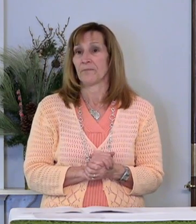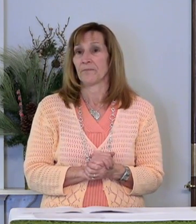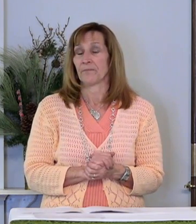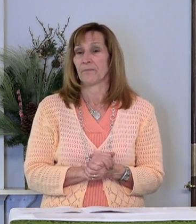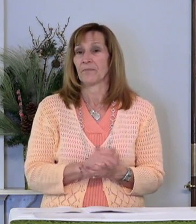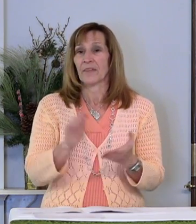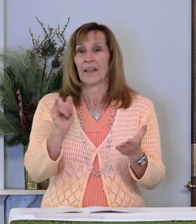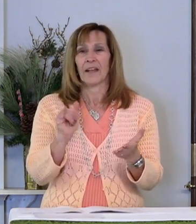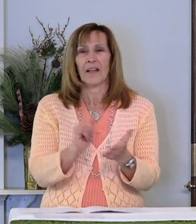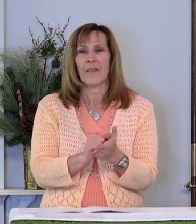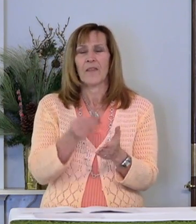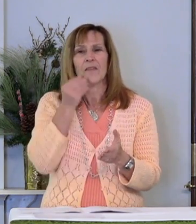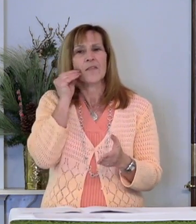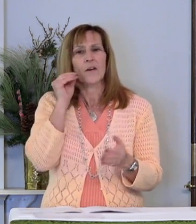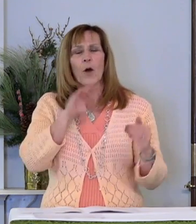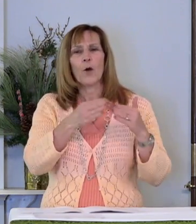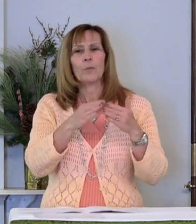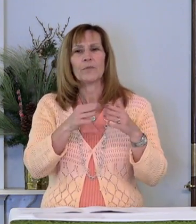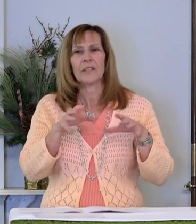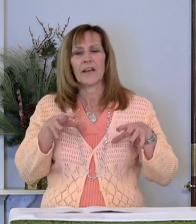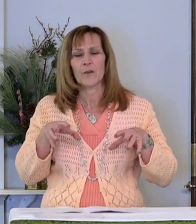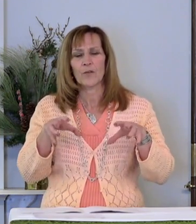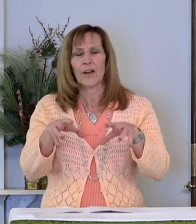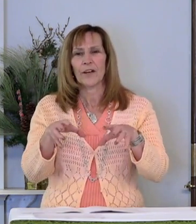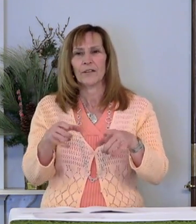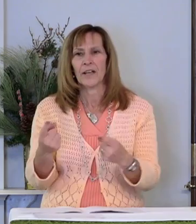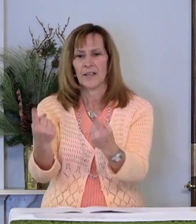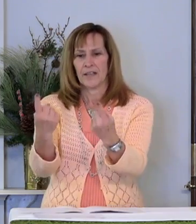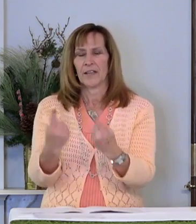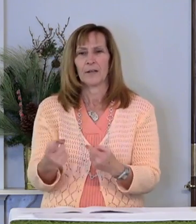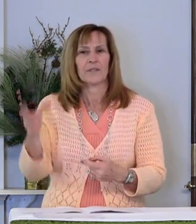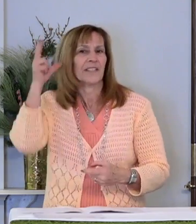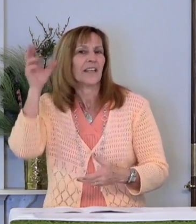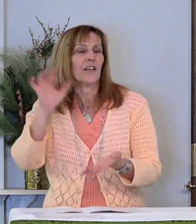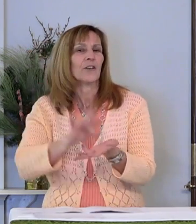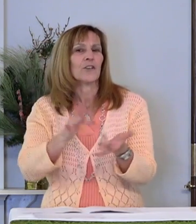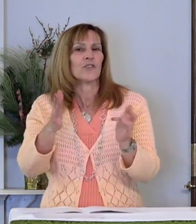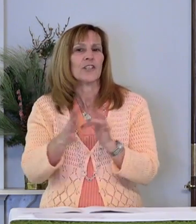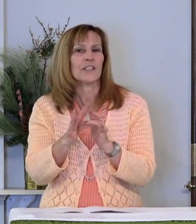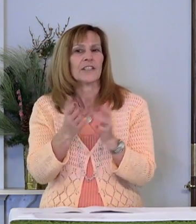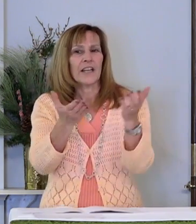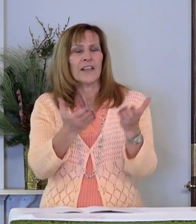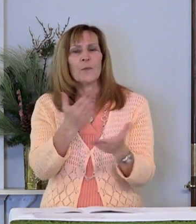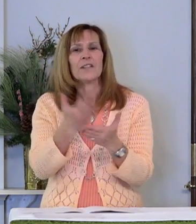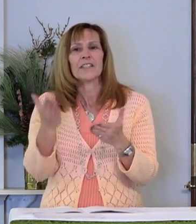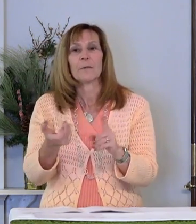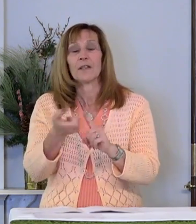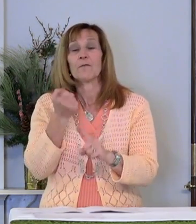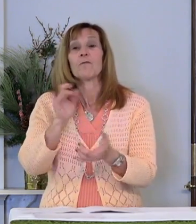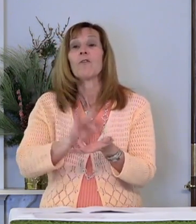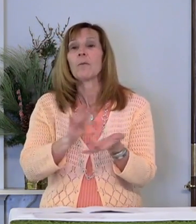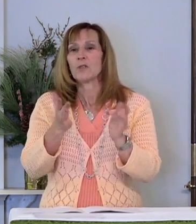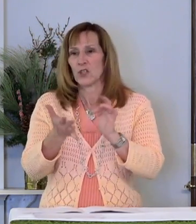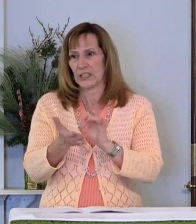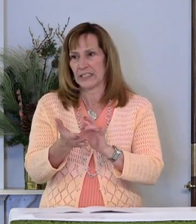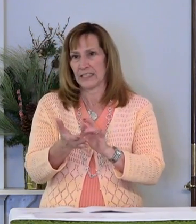That hometown crowd that comes to hear Jesus wants something from Him.